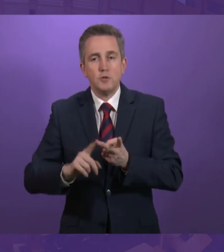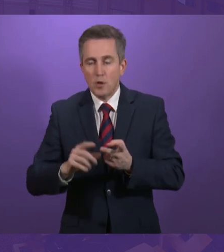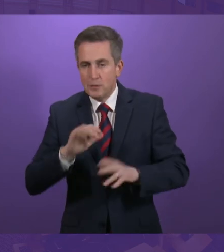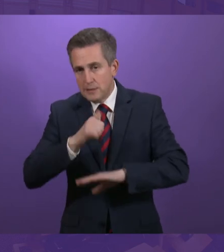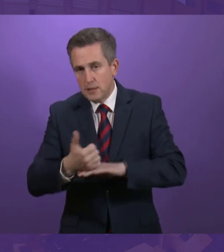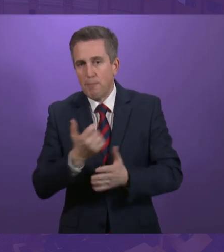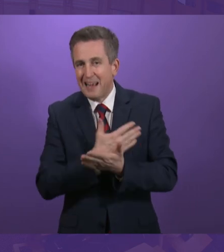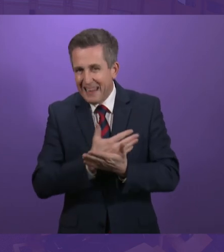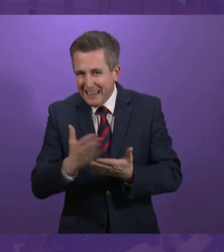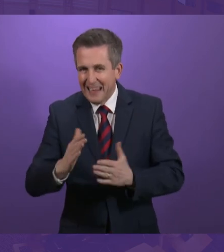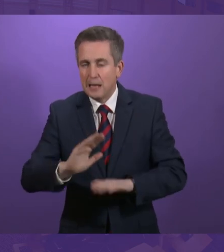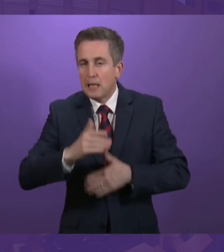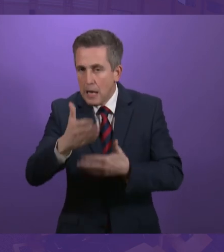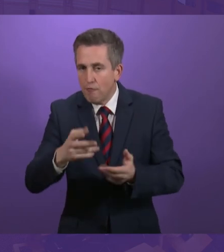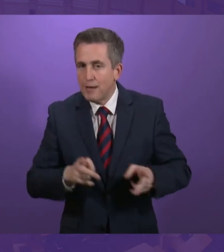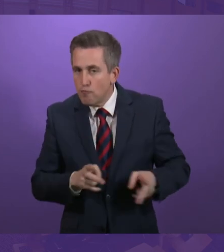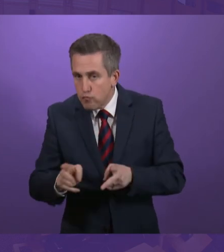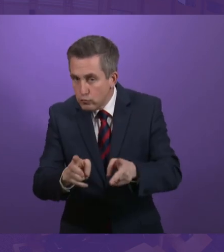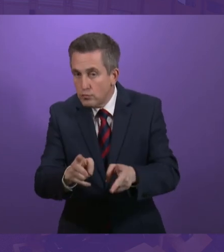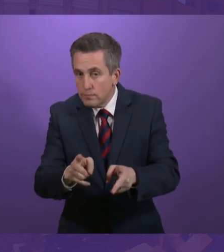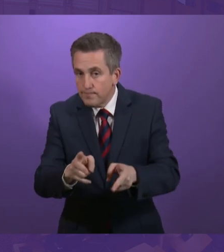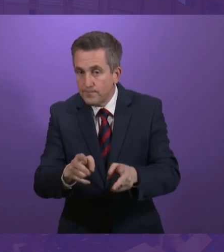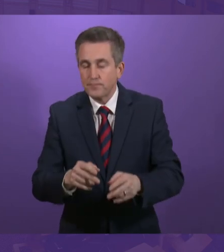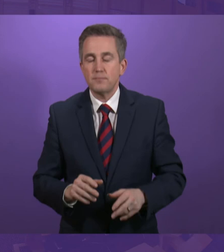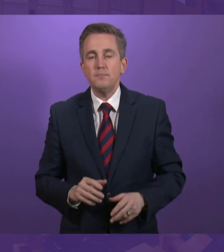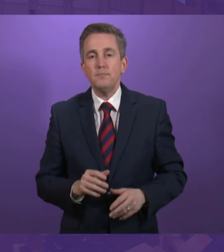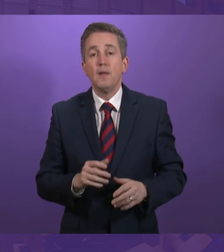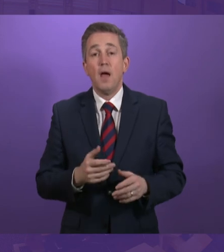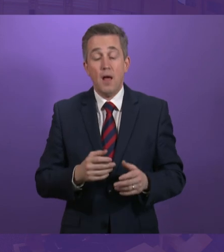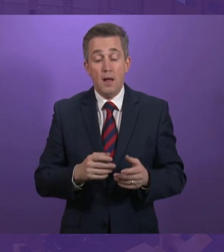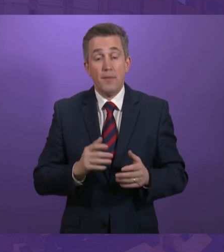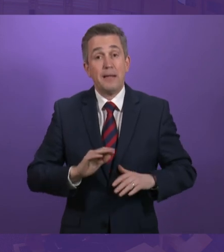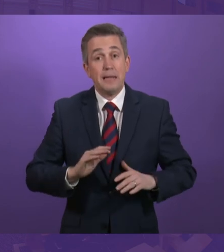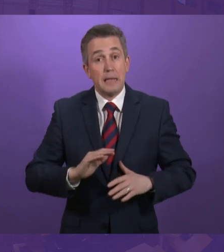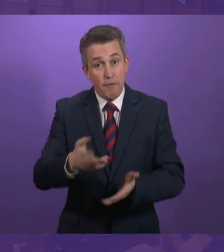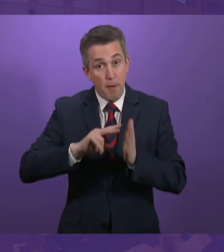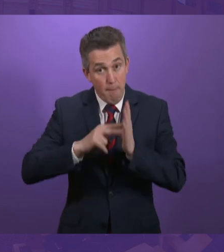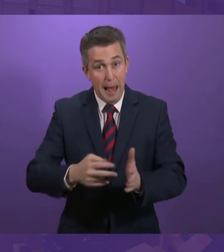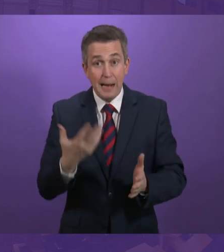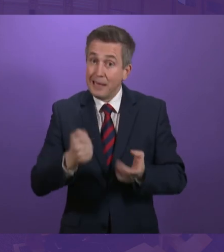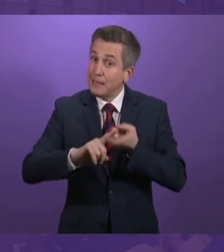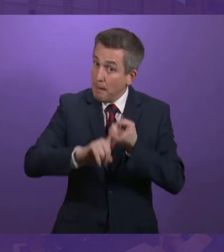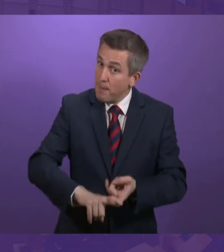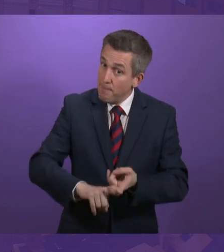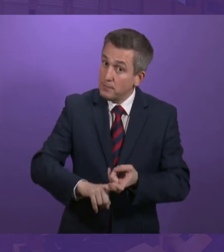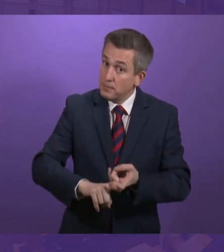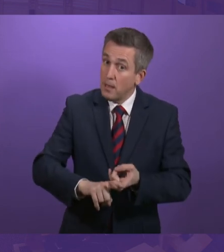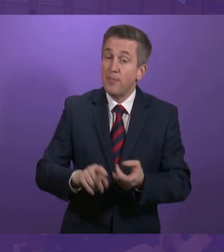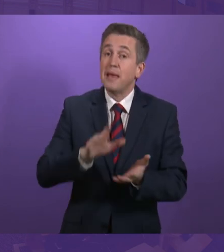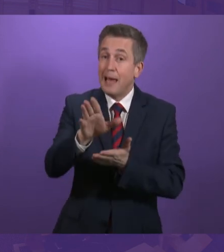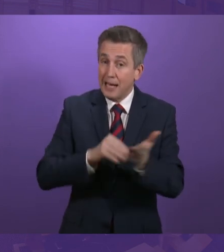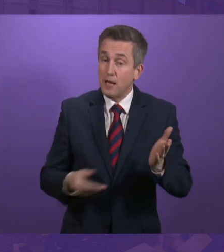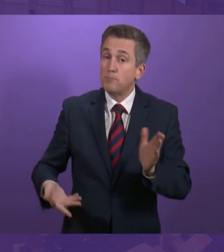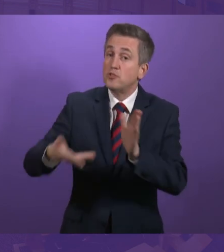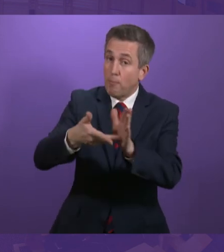route. The commitment contained within the delivery plan is that we will work towards the introduction of the income supplement over the lifetime of this